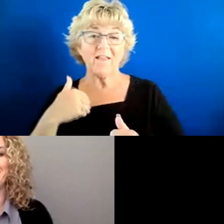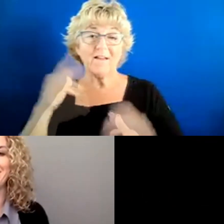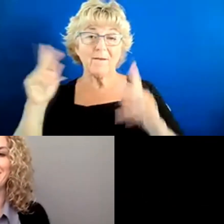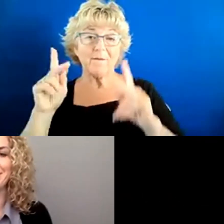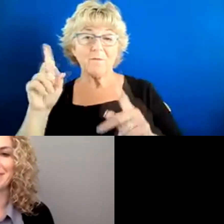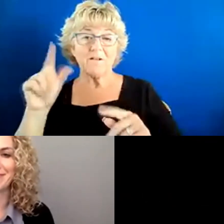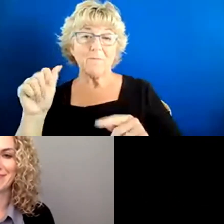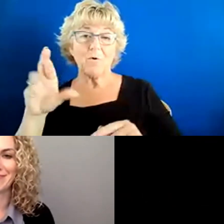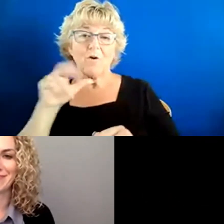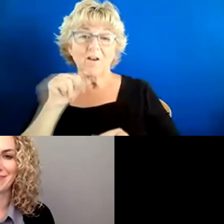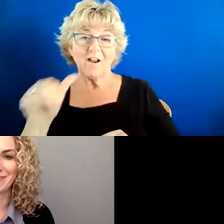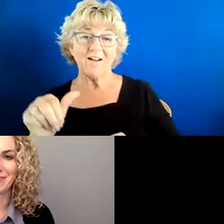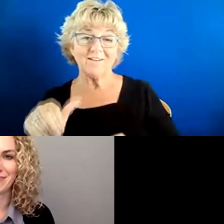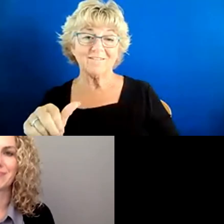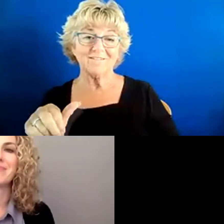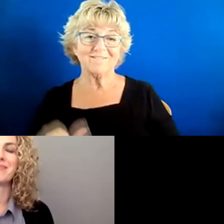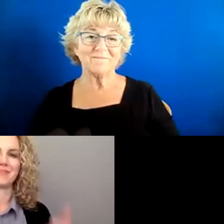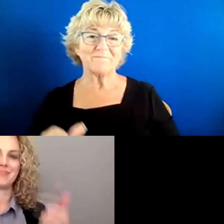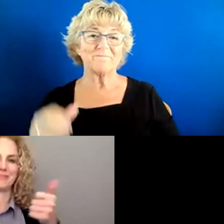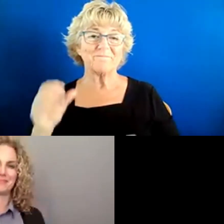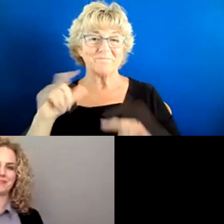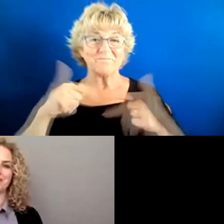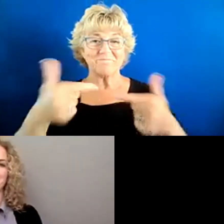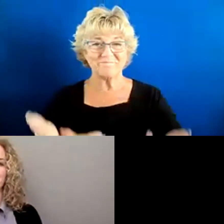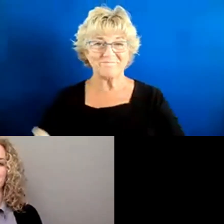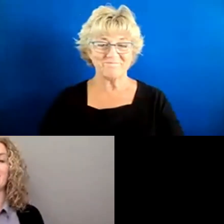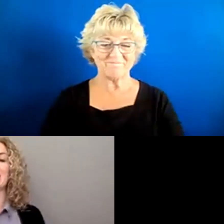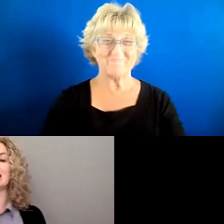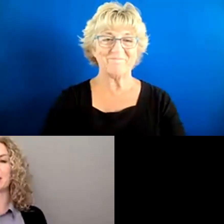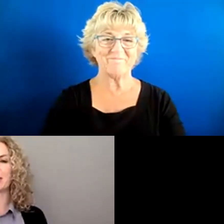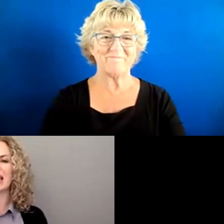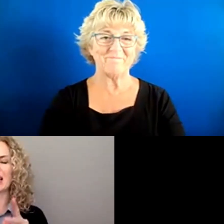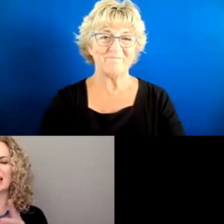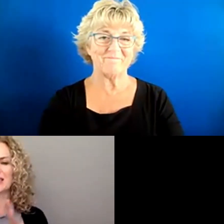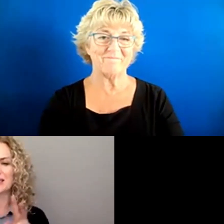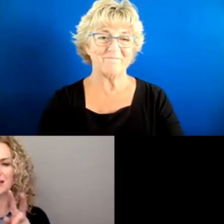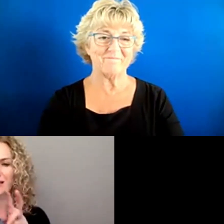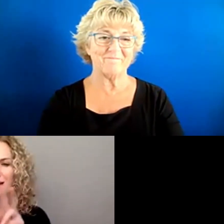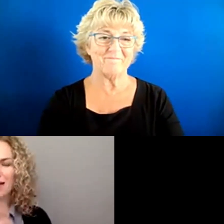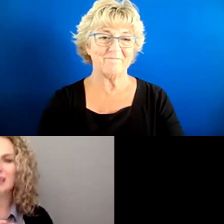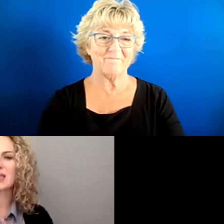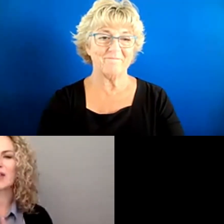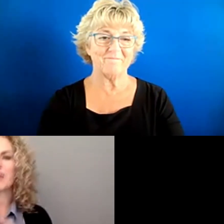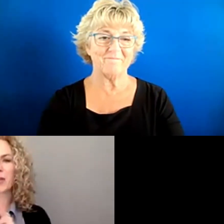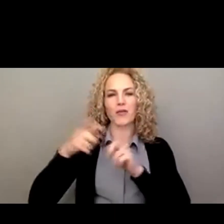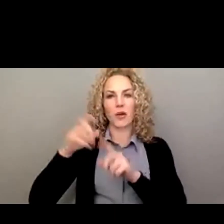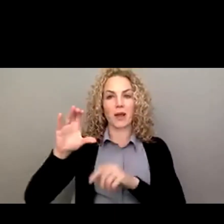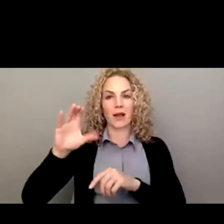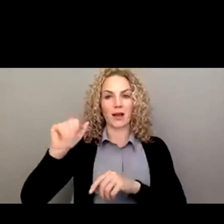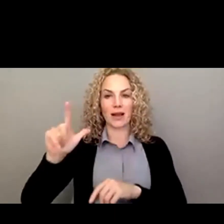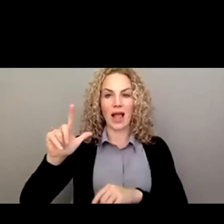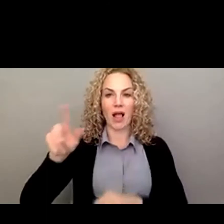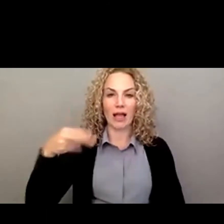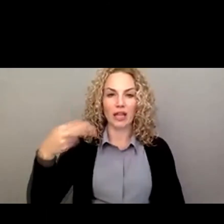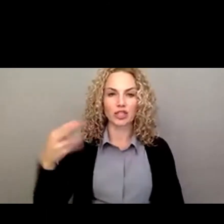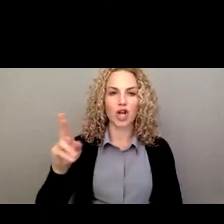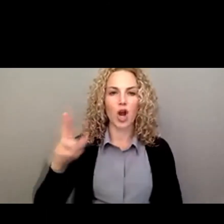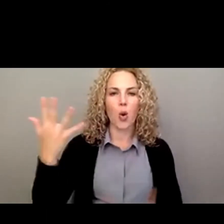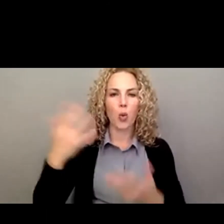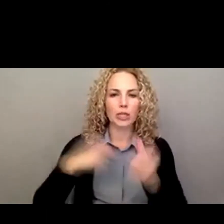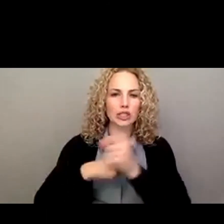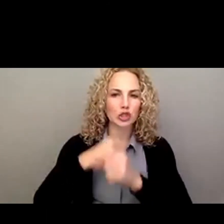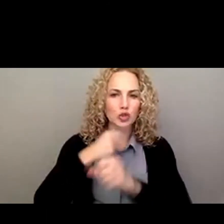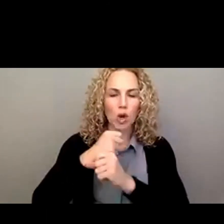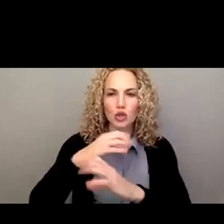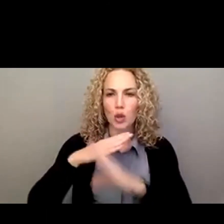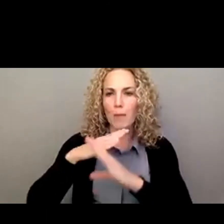or not. So, again, to me, it's an analysis. I know we have folks from CalHR here. It's an analysis. What are the structural barriers